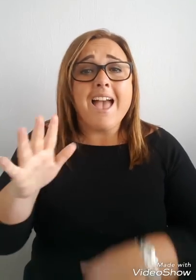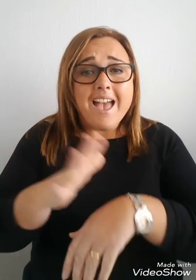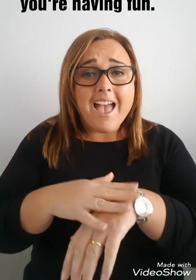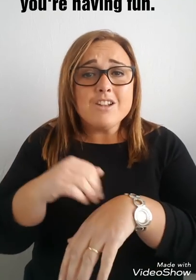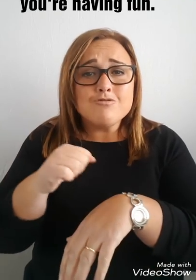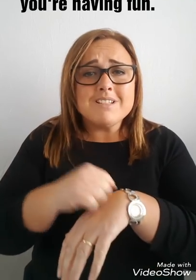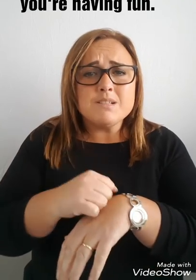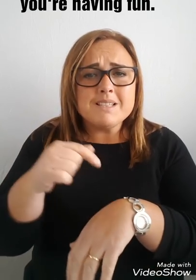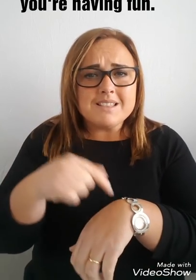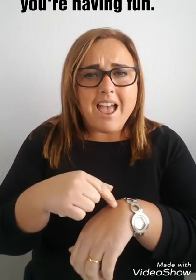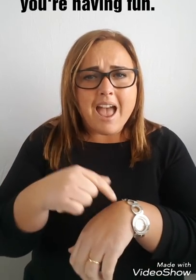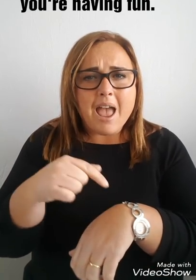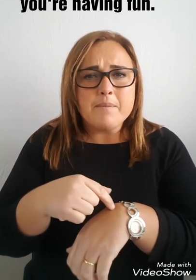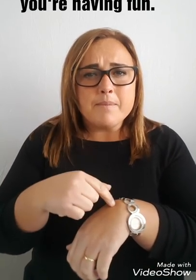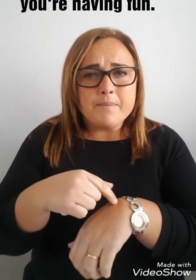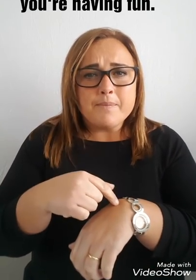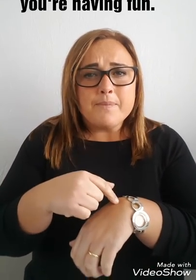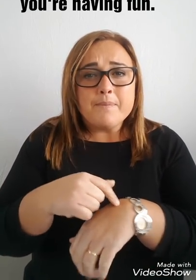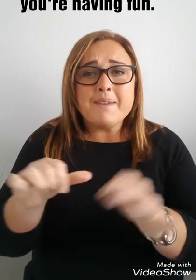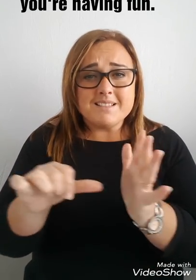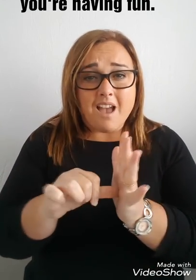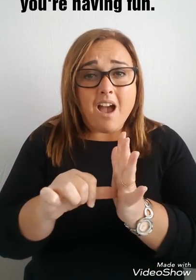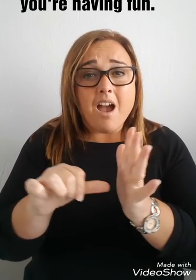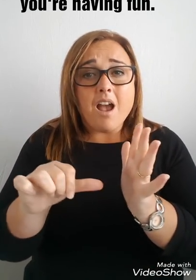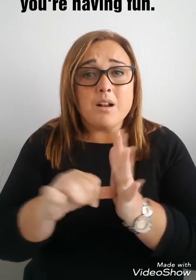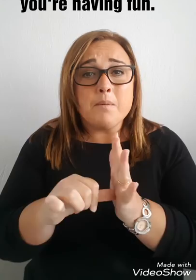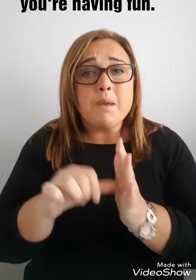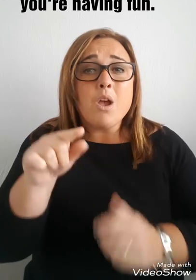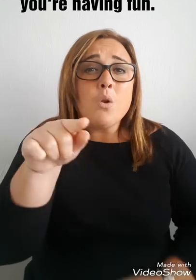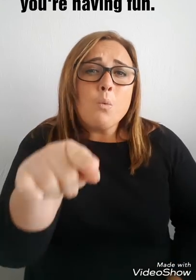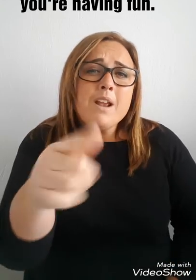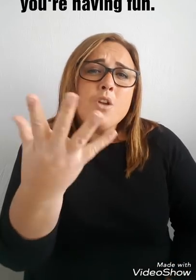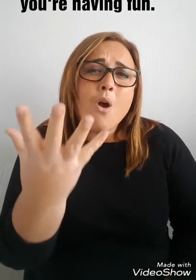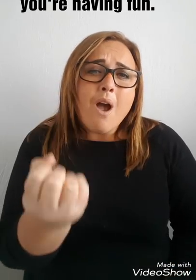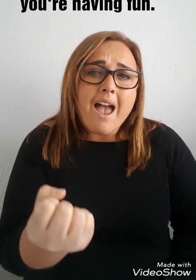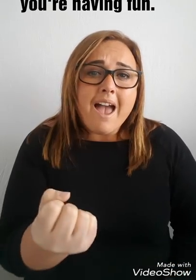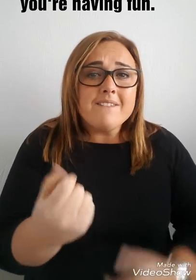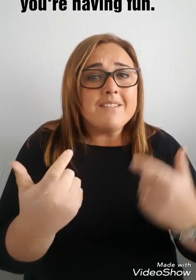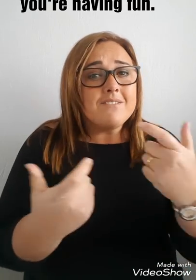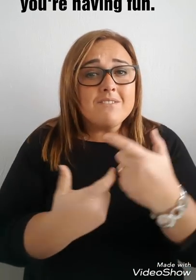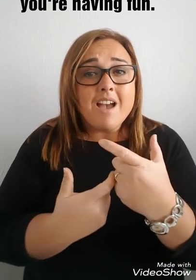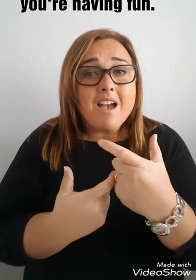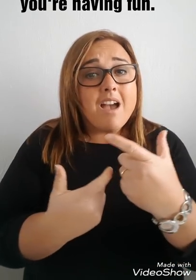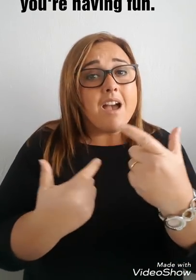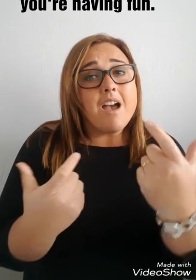at Christmas time, it's hard, but when you're having a phone,